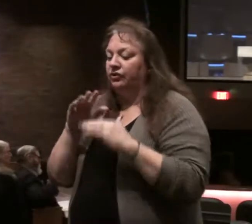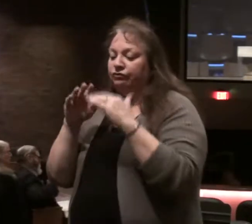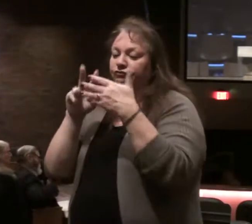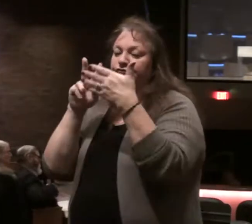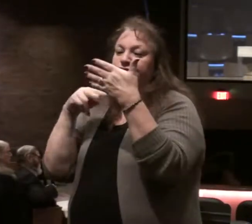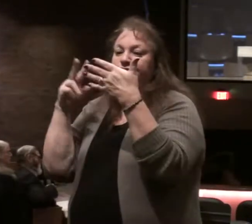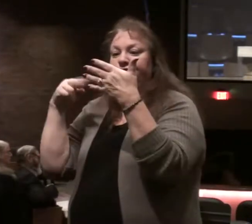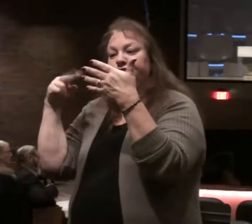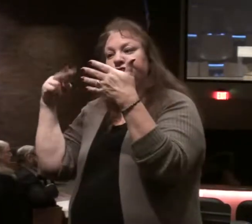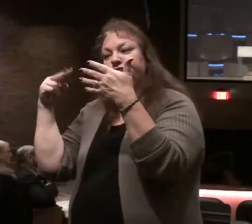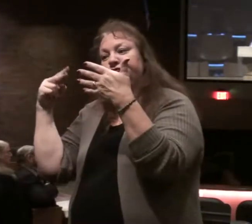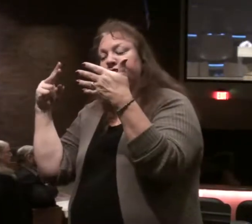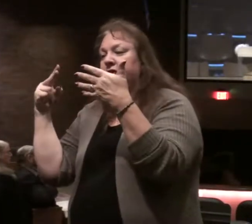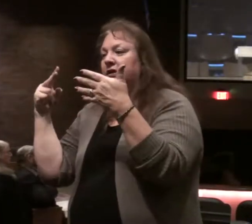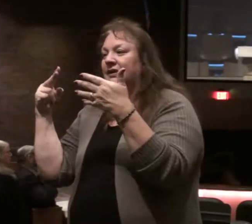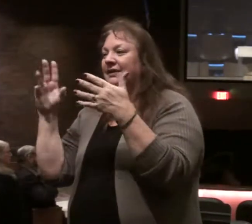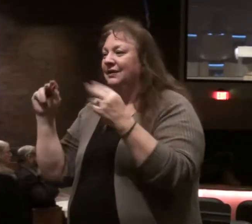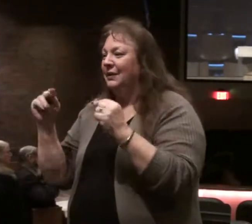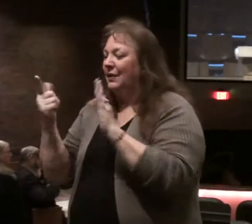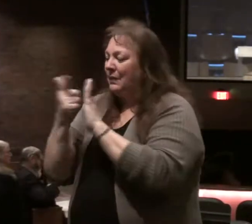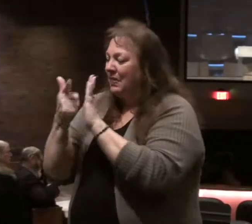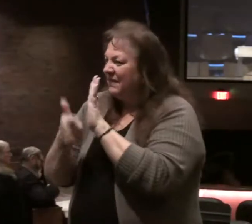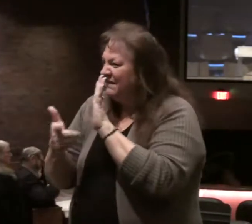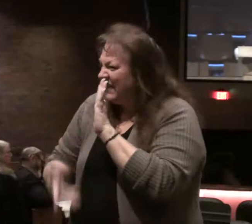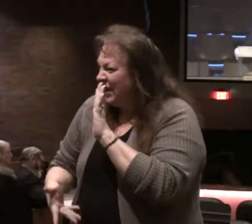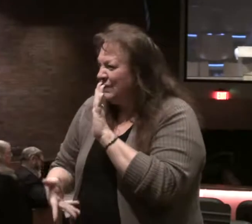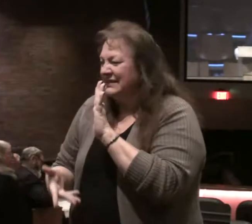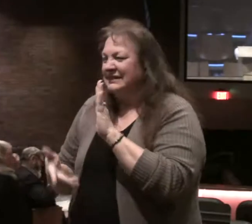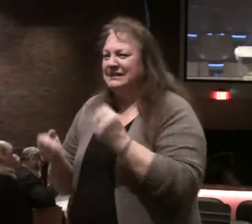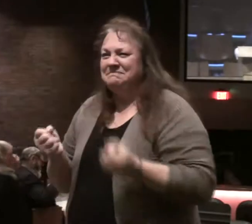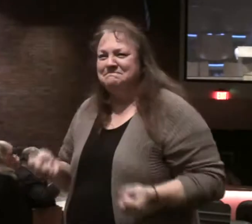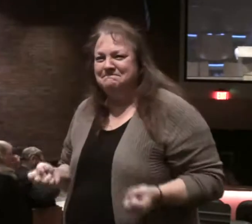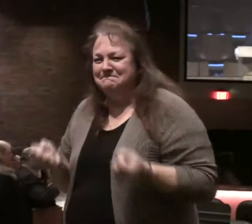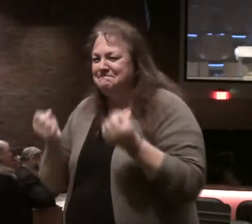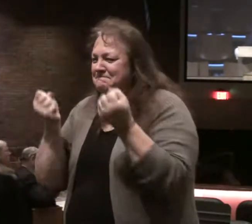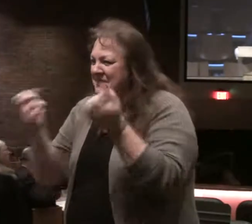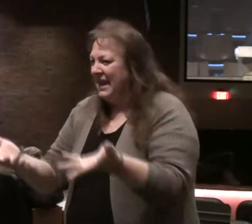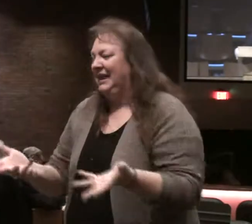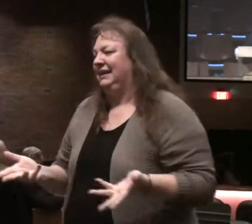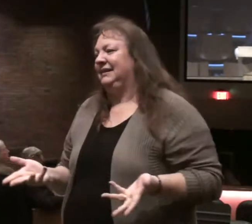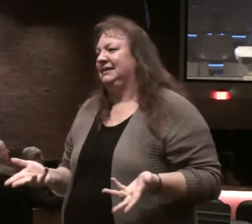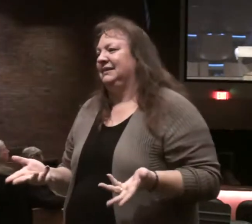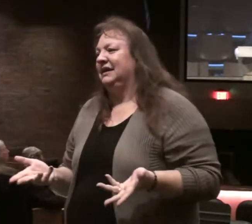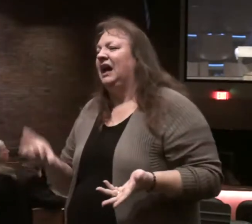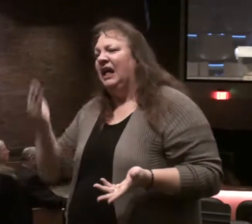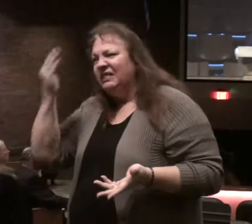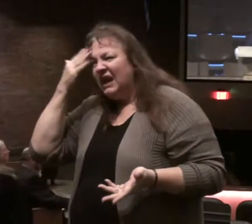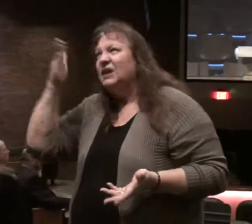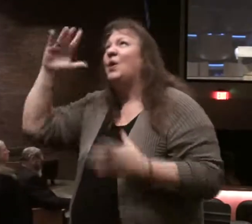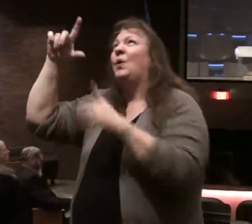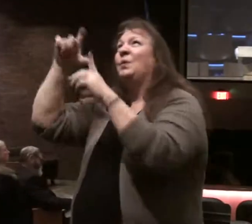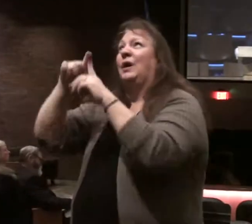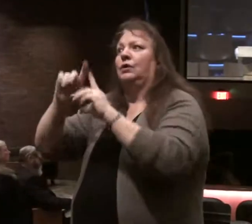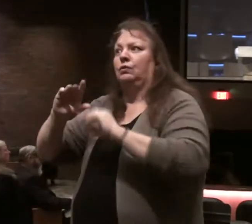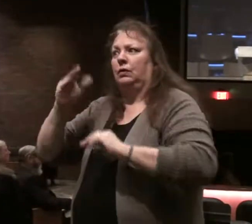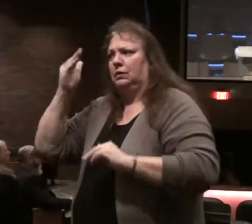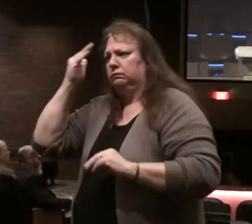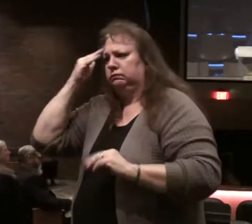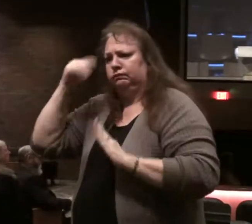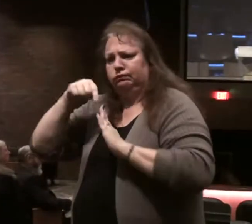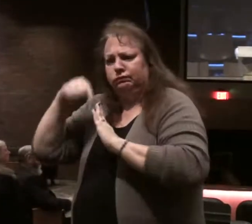here. The Pharisees, many of Pharisees in the New Testament, they knew God's word very well,